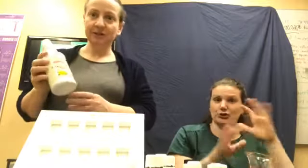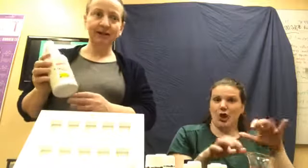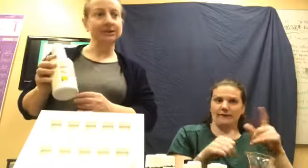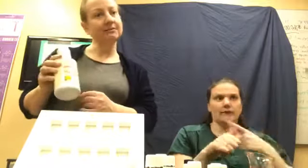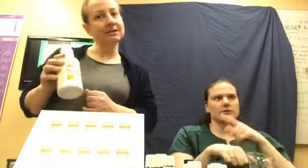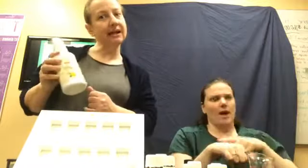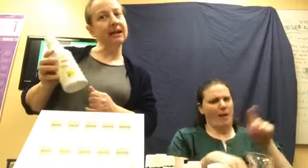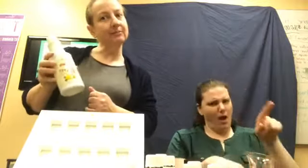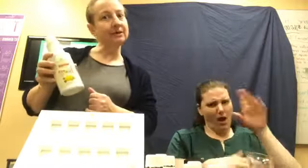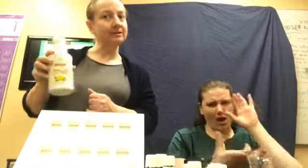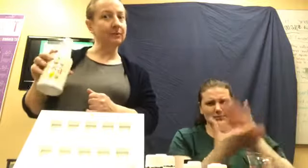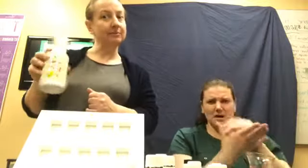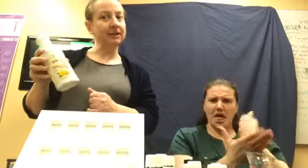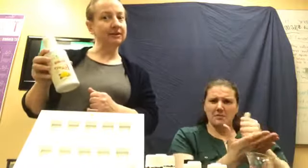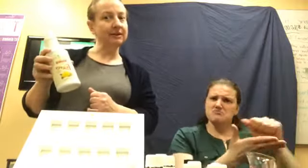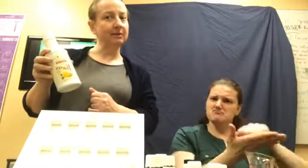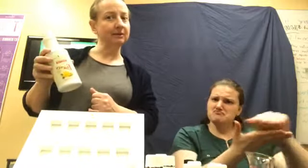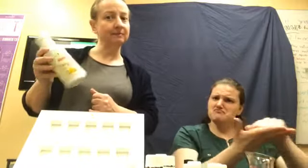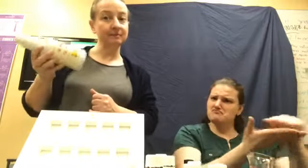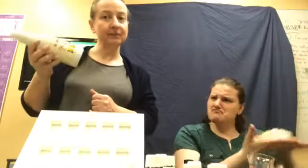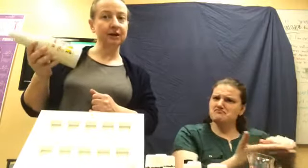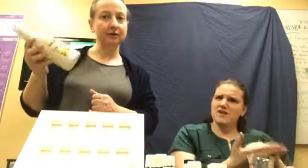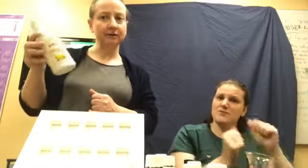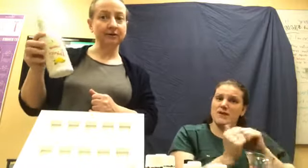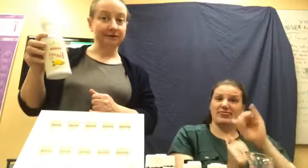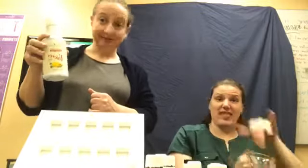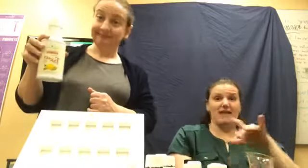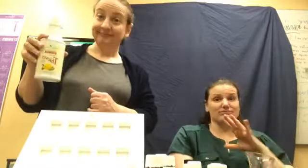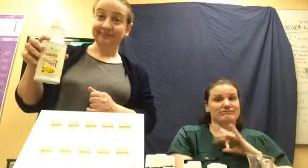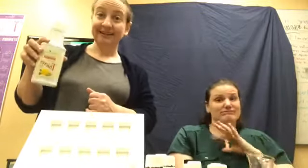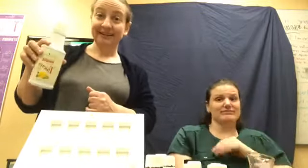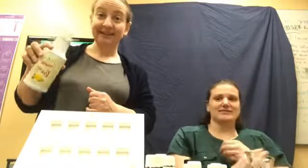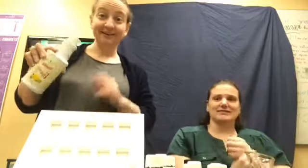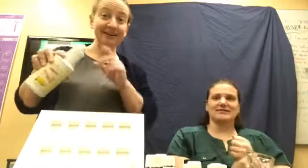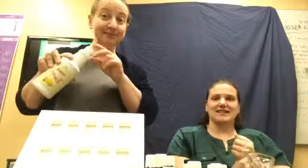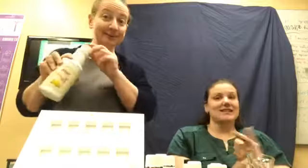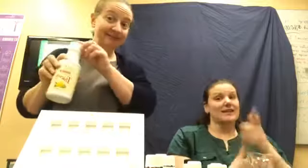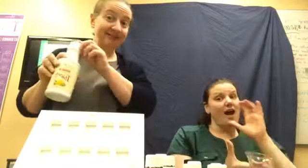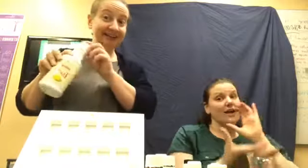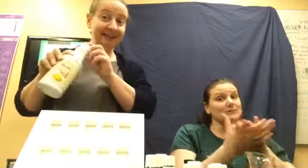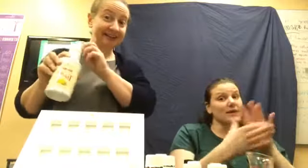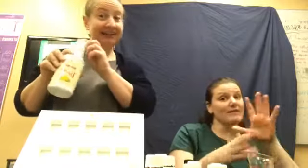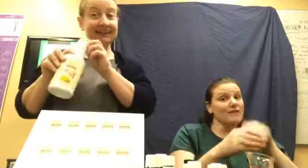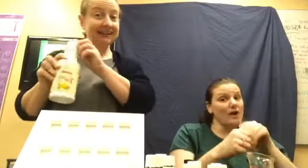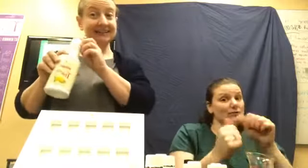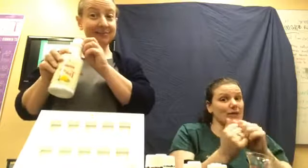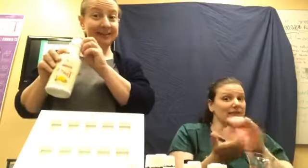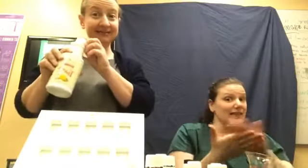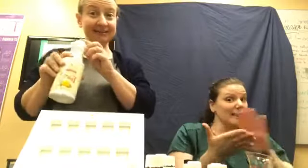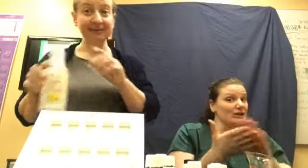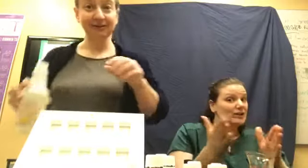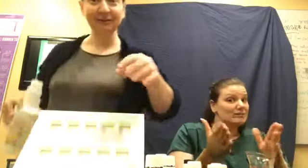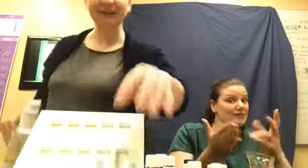time he was like helping to wipe down the table. So, get your husband involved in the cleaning. Get some thieves. Household cleaner.